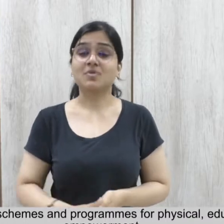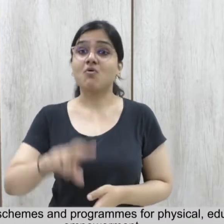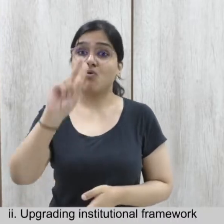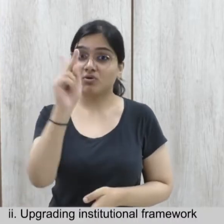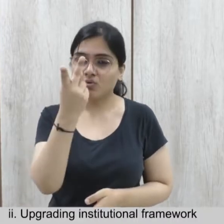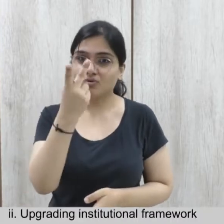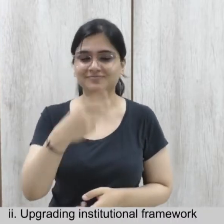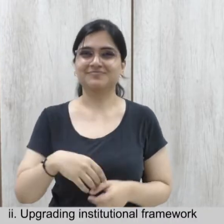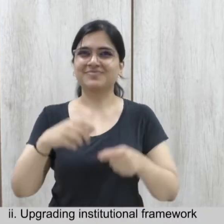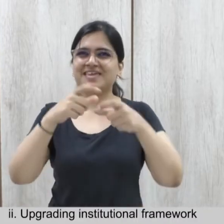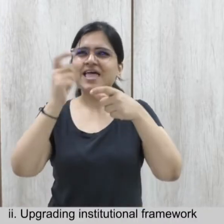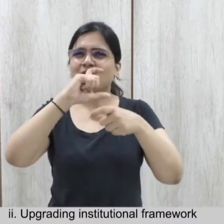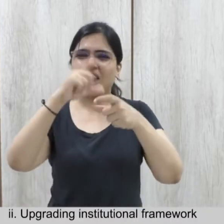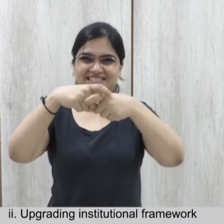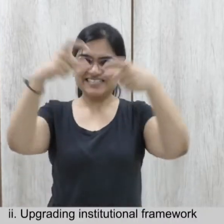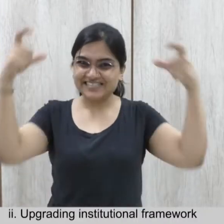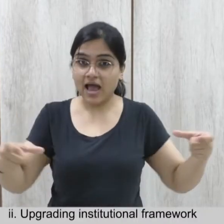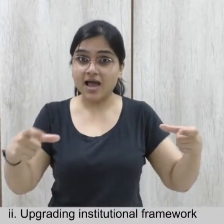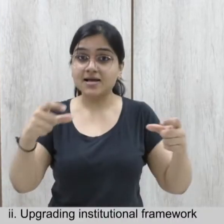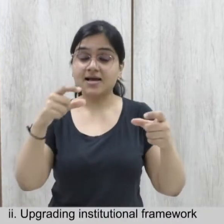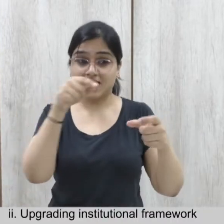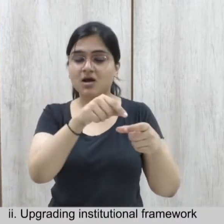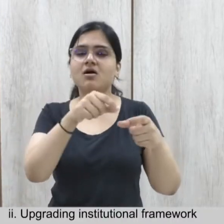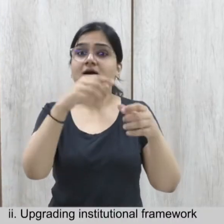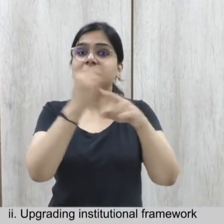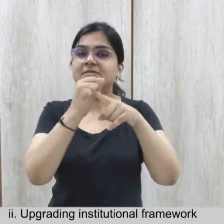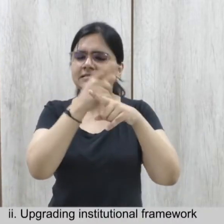Second Upgrading institutional framework